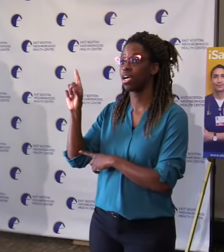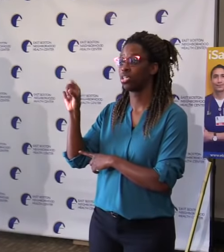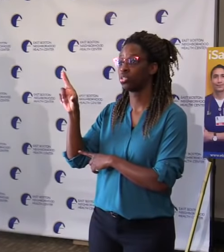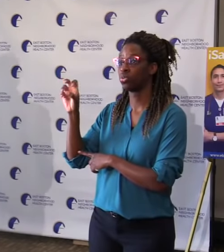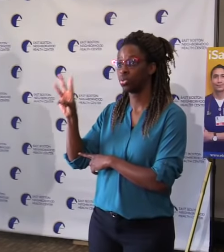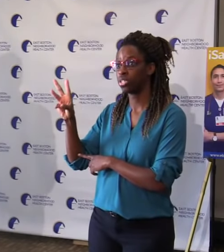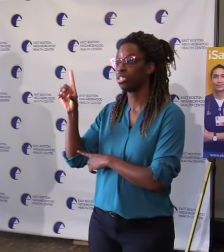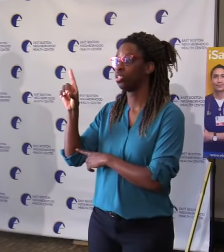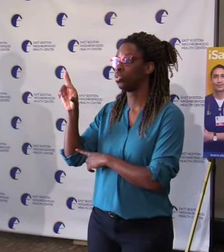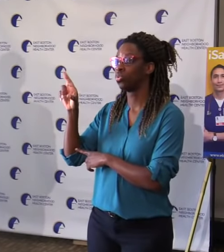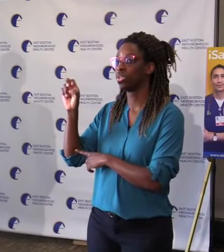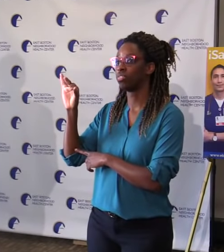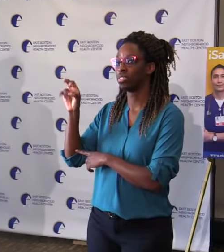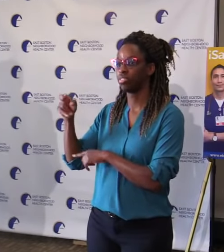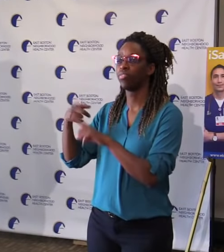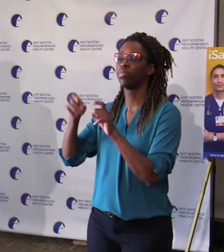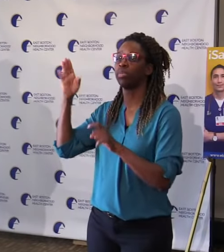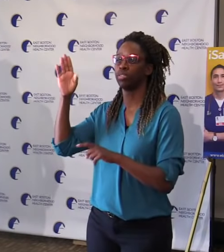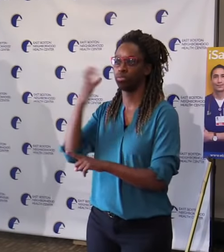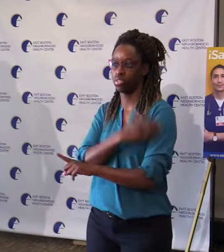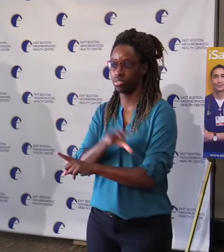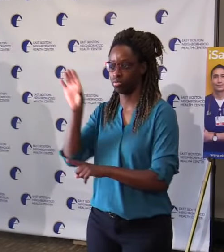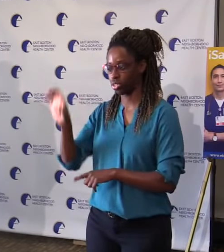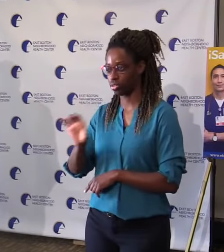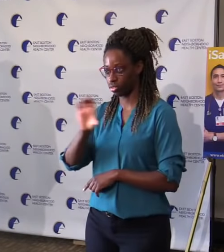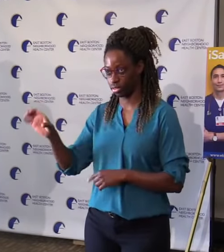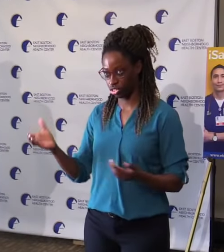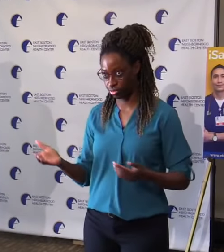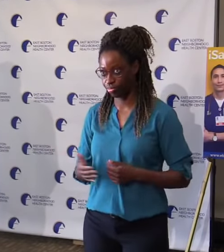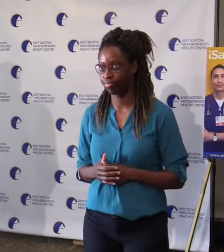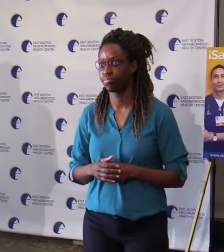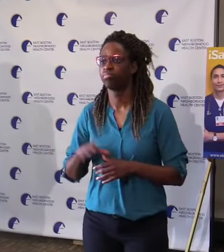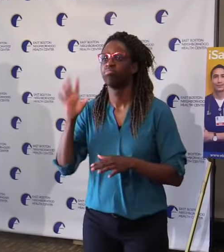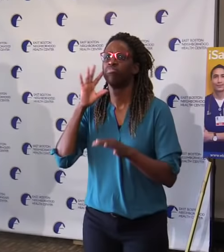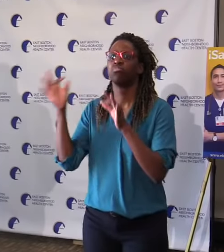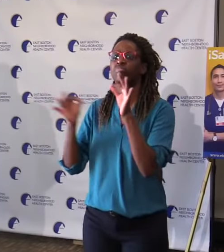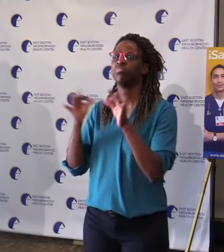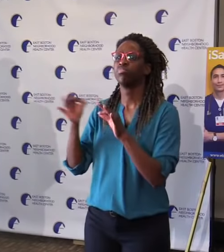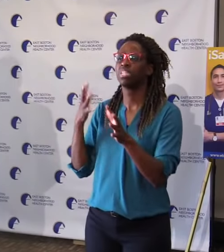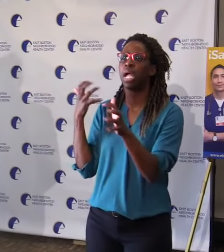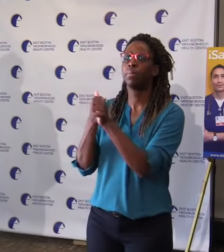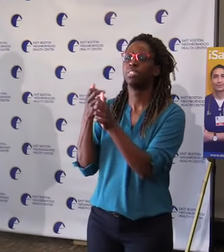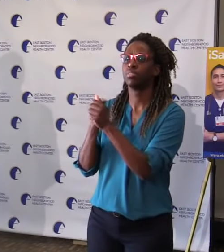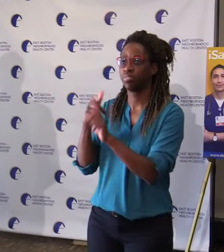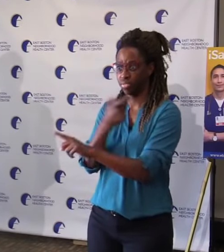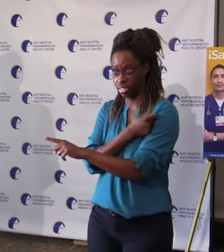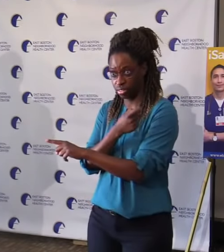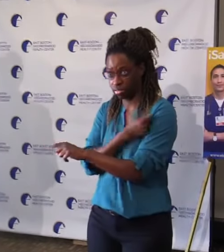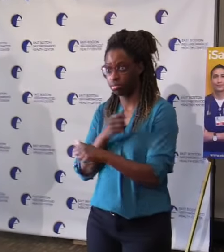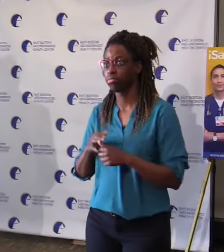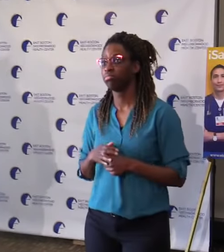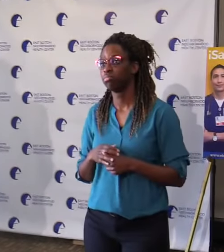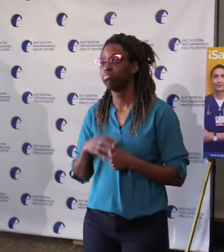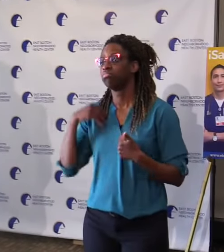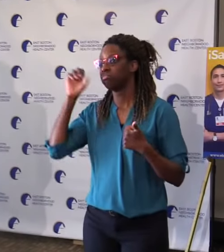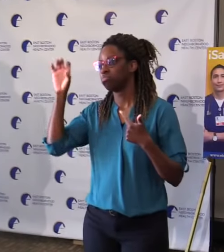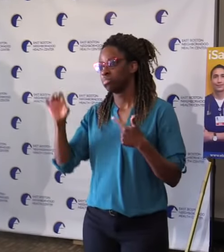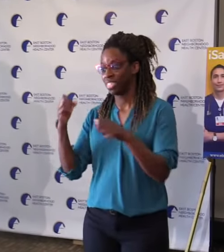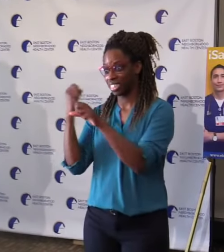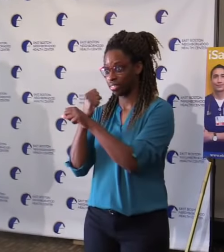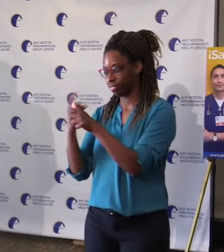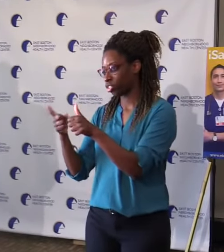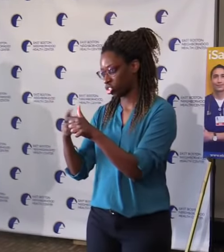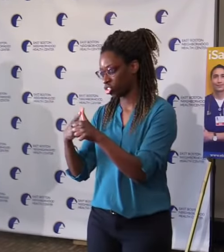to give a quick update on the COVID metrics. Yesterday, the Department of Public Health reported 1,920 new